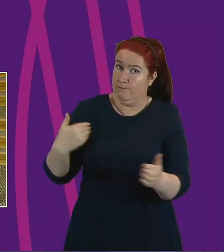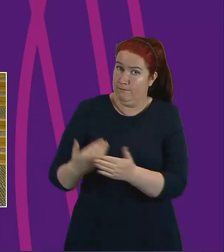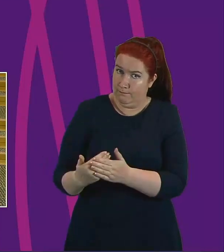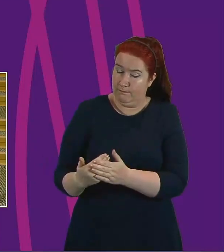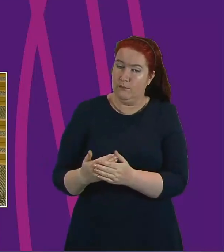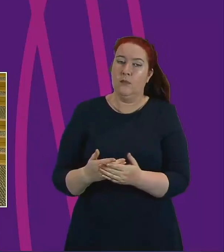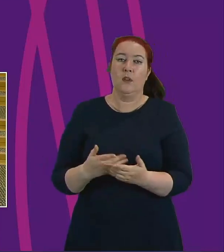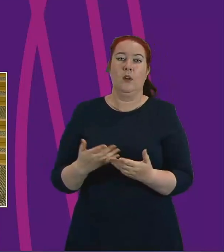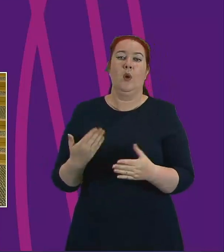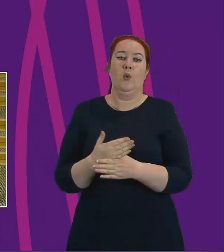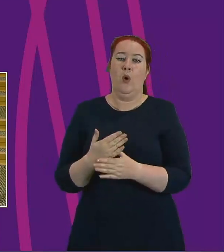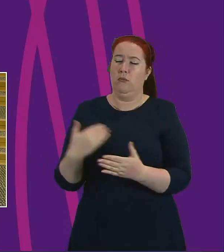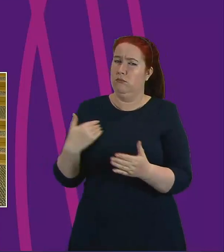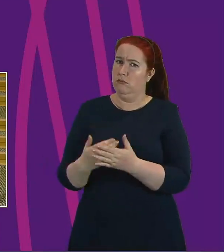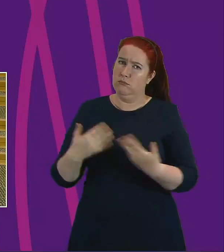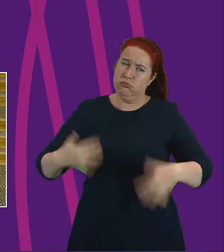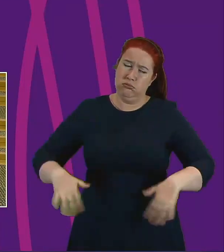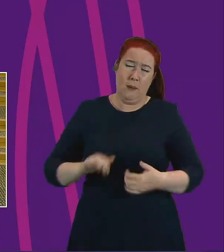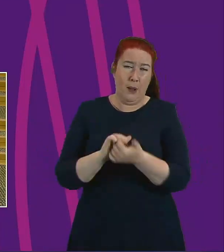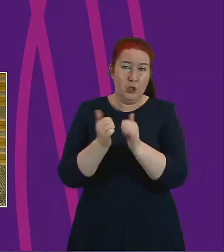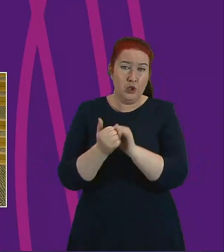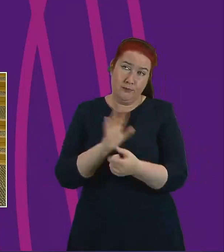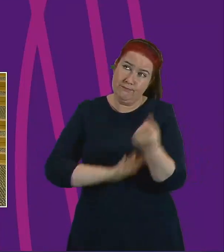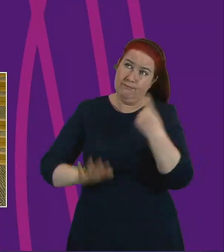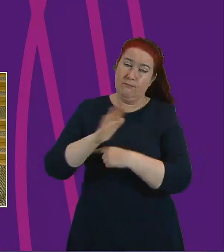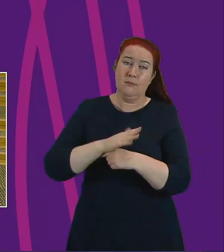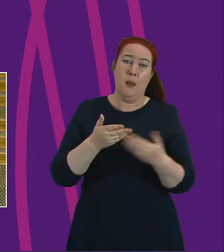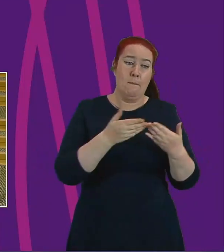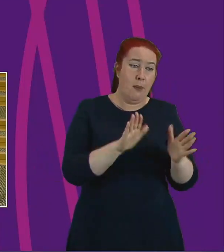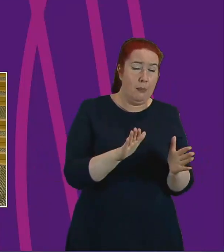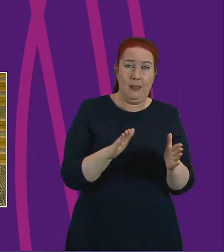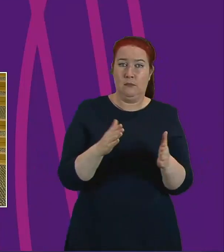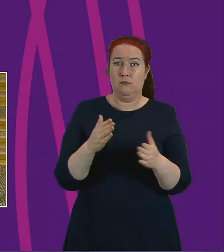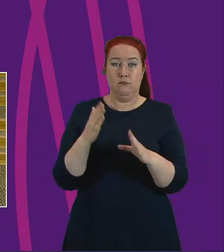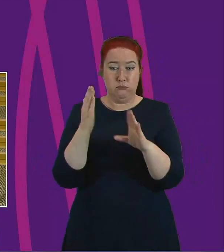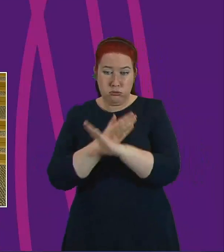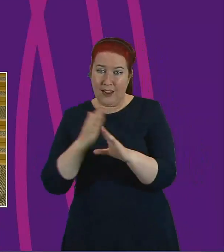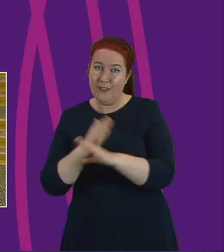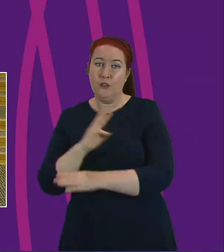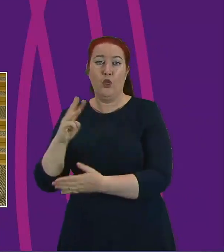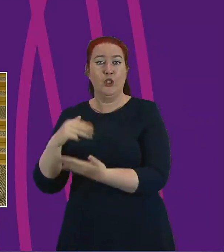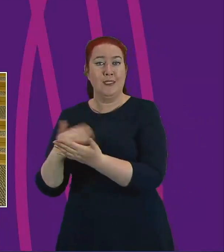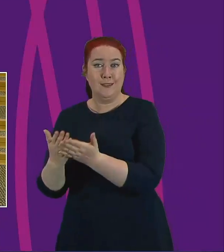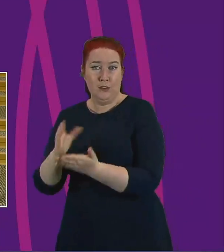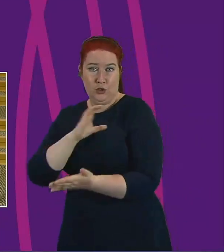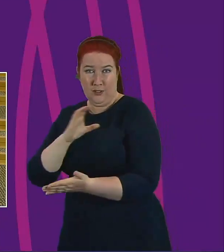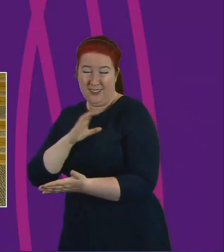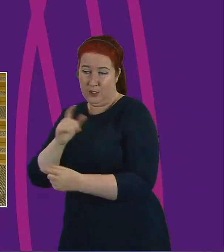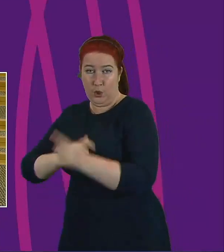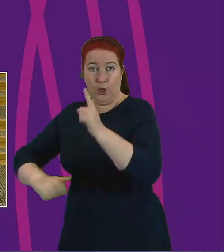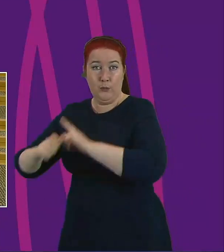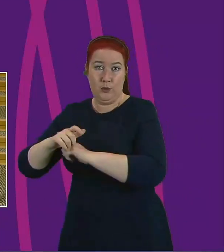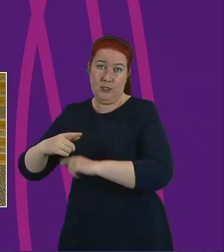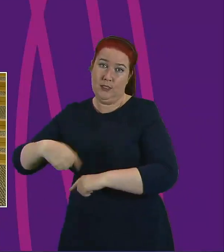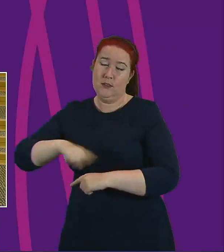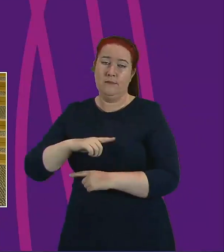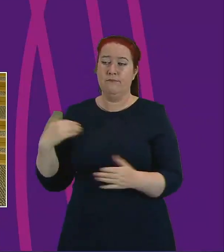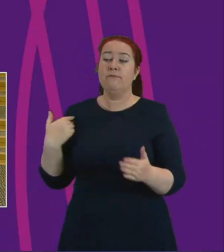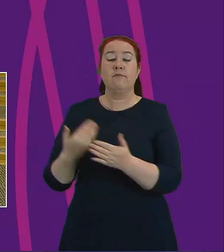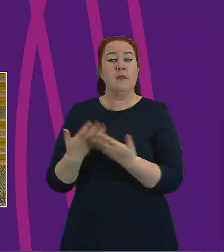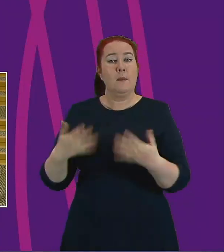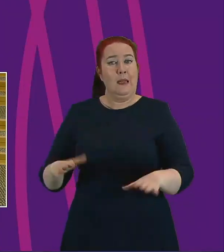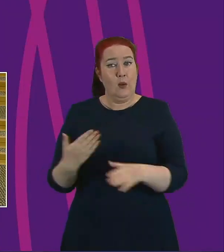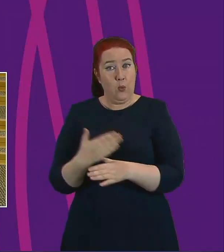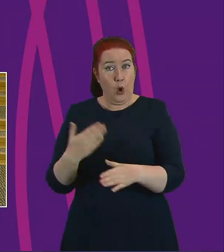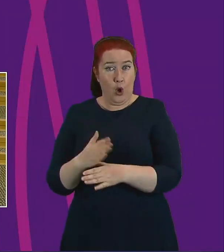been hallmarked by remarkable partnerships across the public private third sector and our communities. Work that has happened across the country